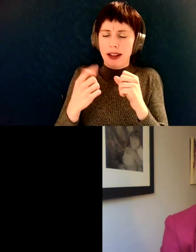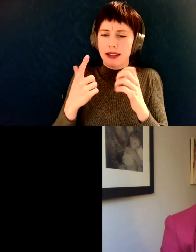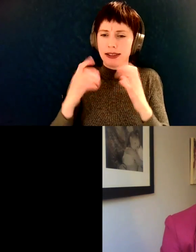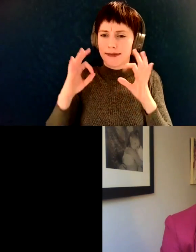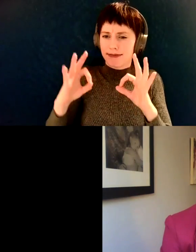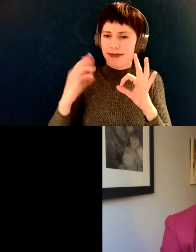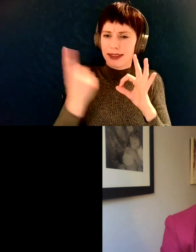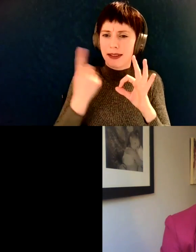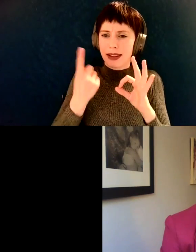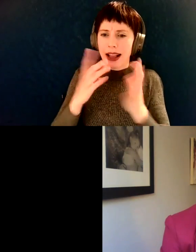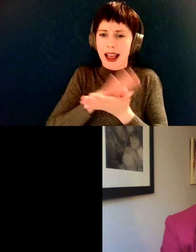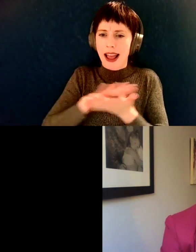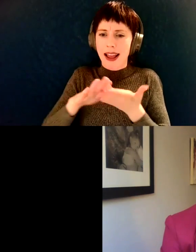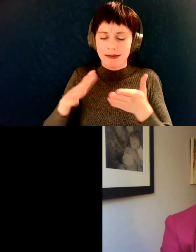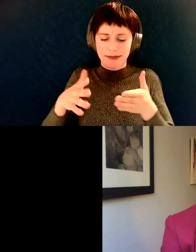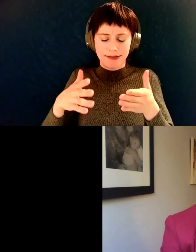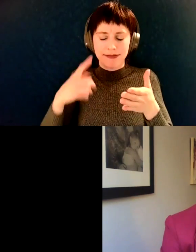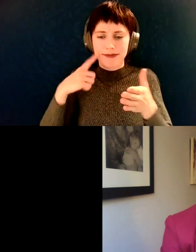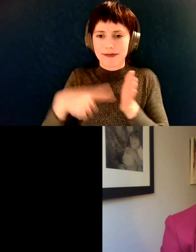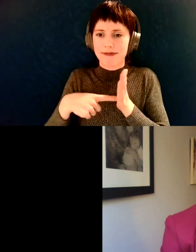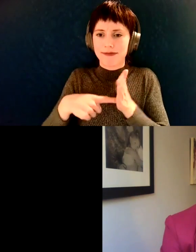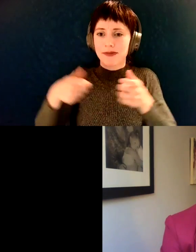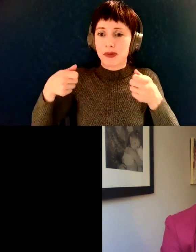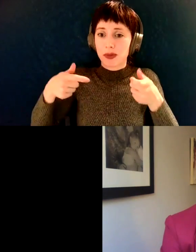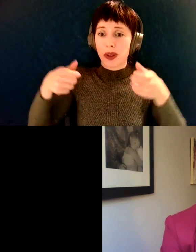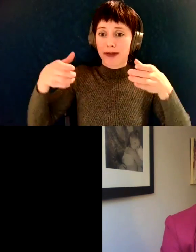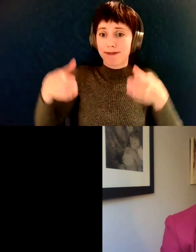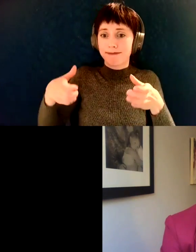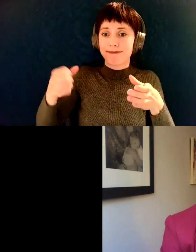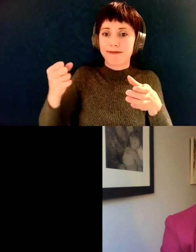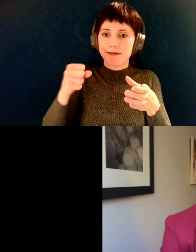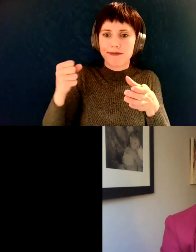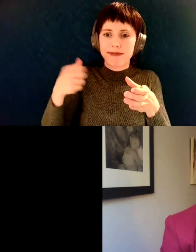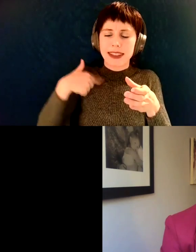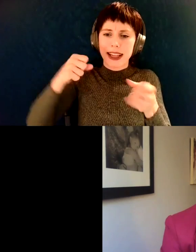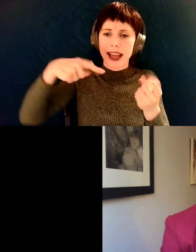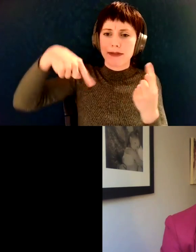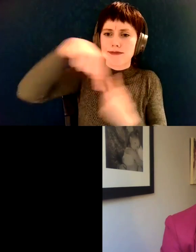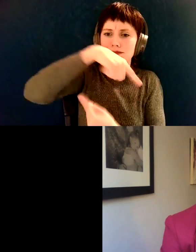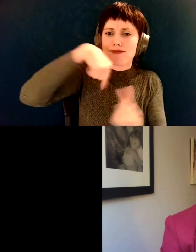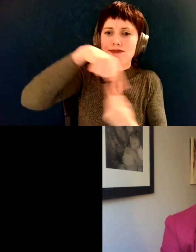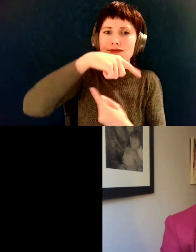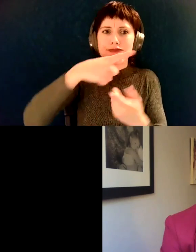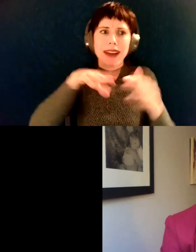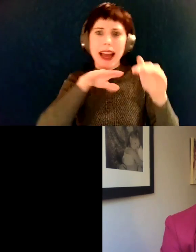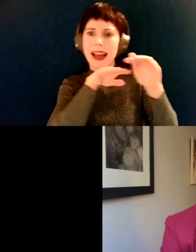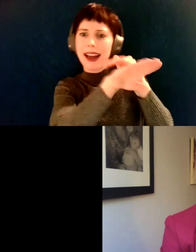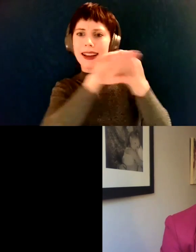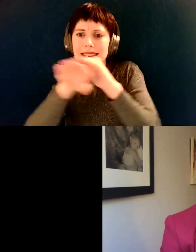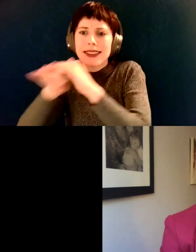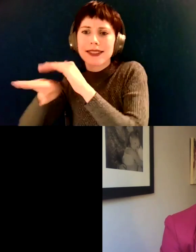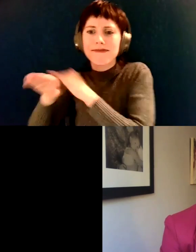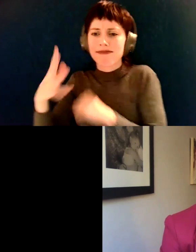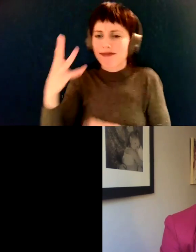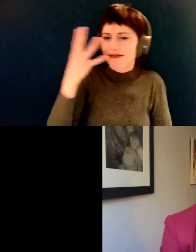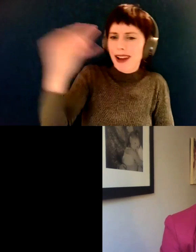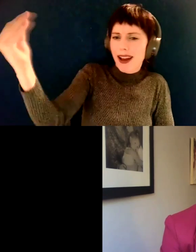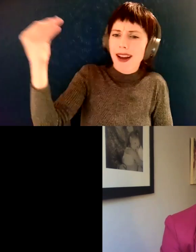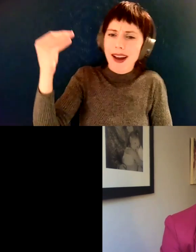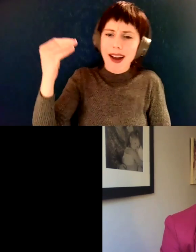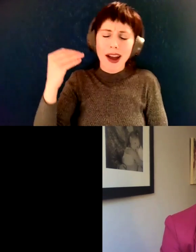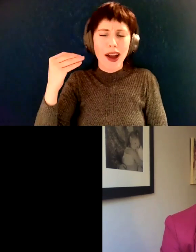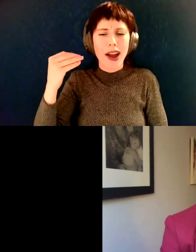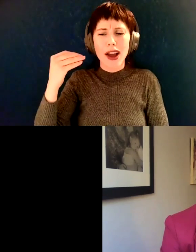around on and roll down and just kind of live, you know, have a good quality of life and go for a stroll down. I don't want to be